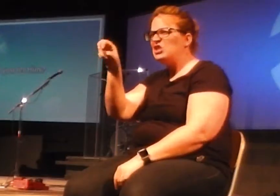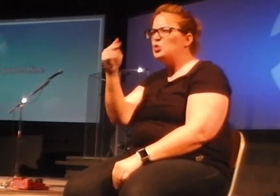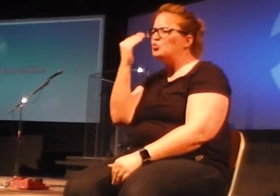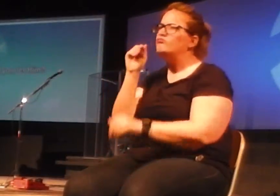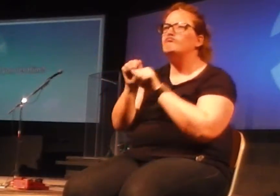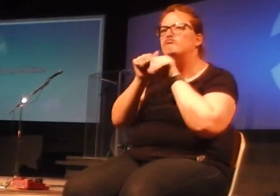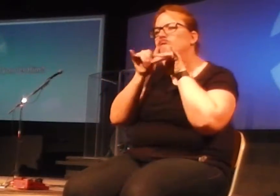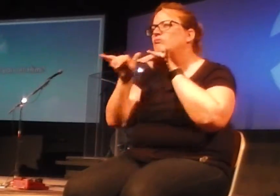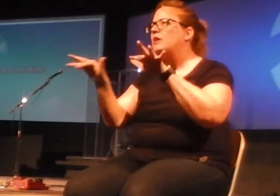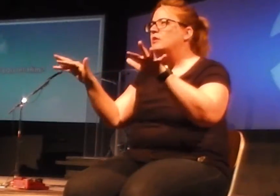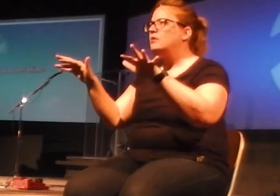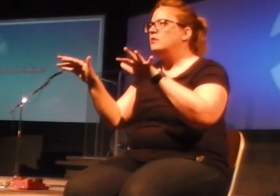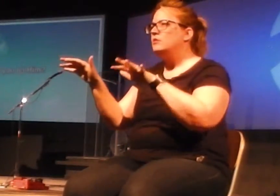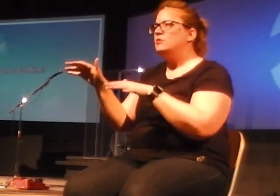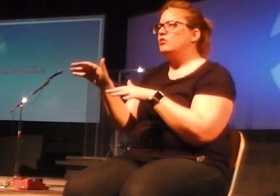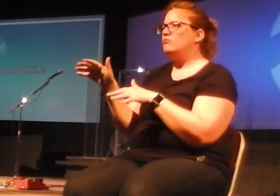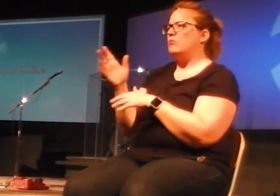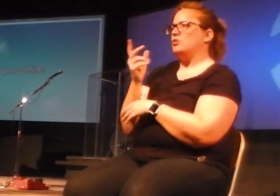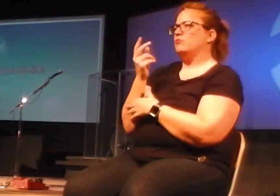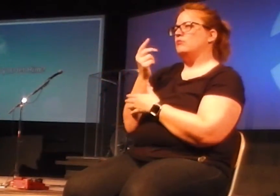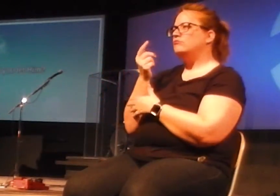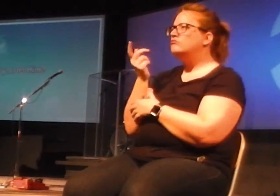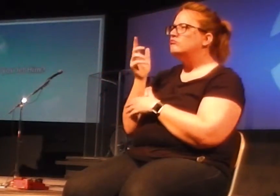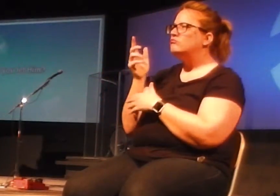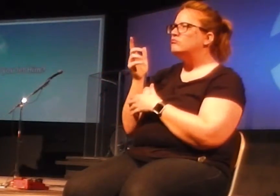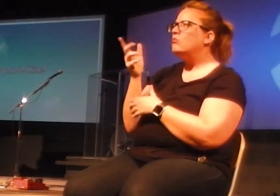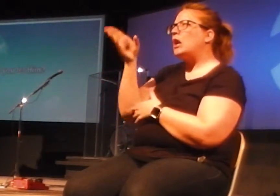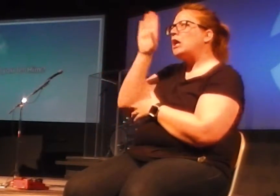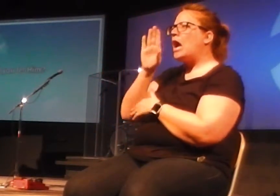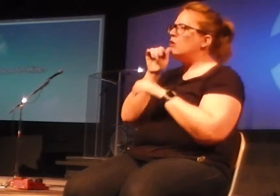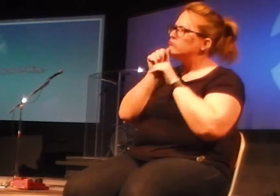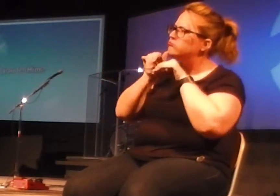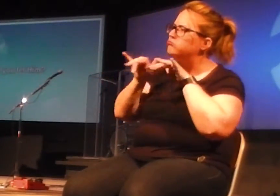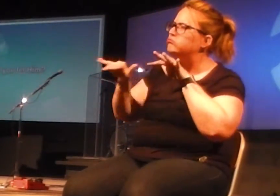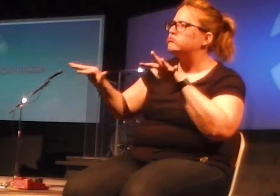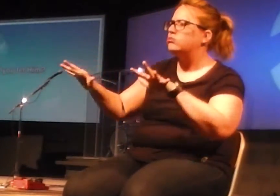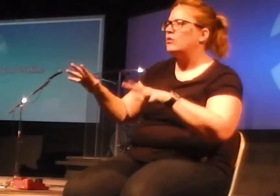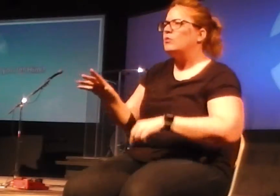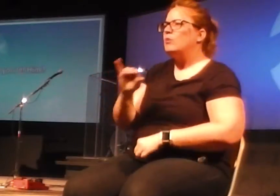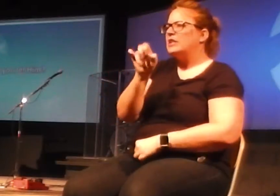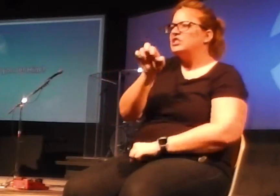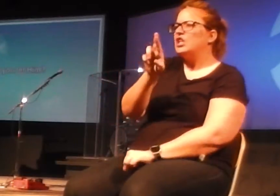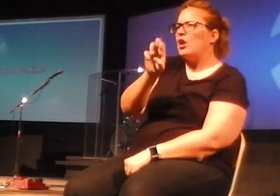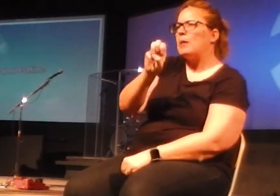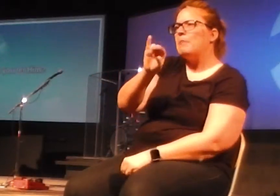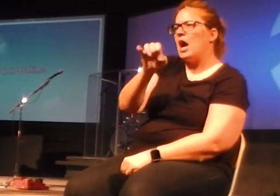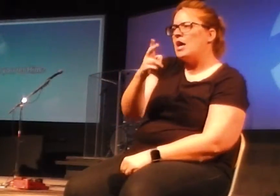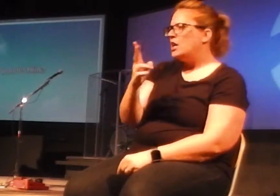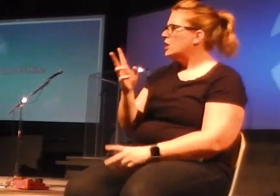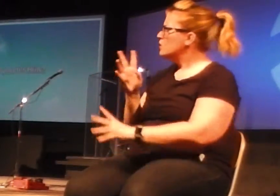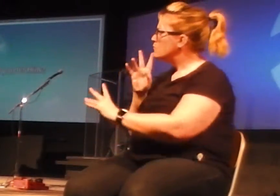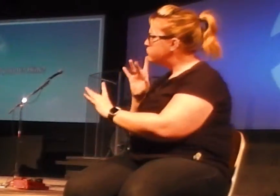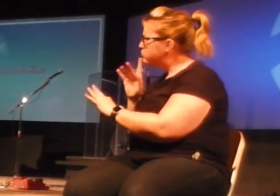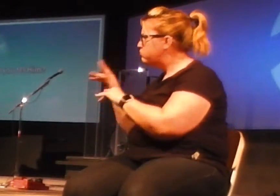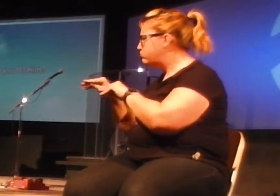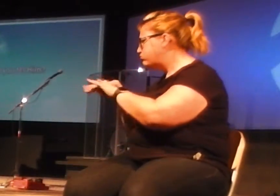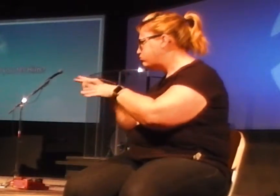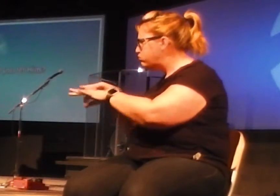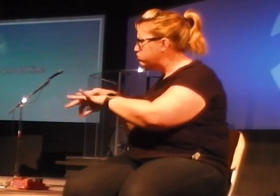It's God's word spoken to his people, very much like Jeremiah 29 through 31 is shaped.